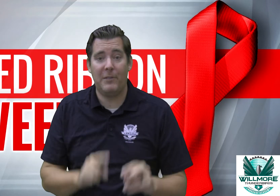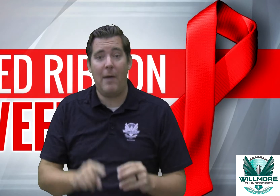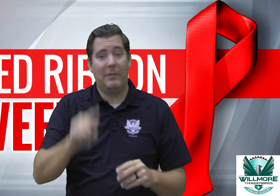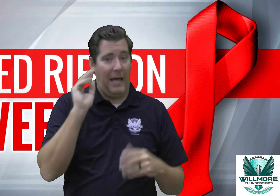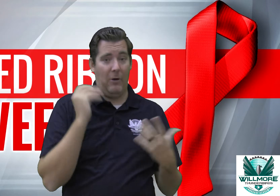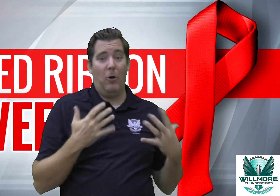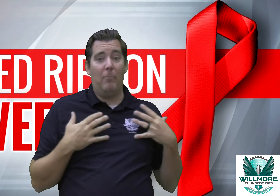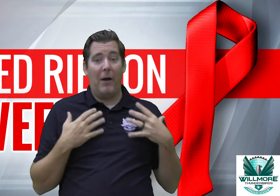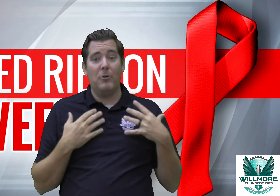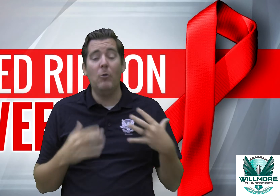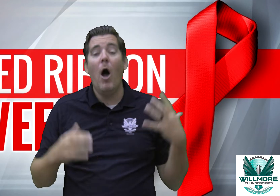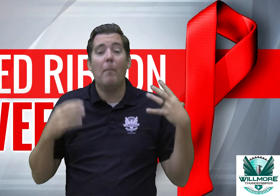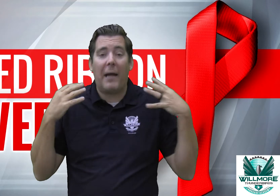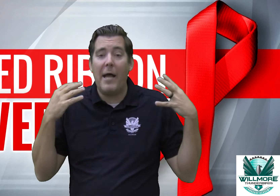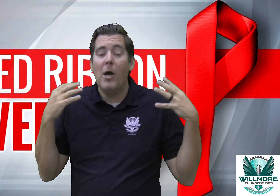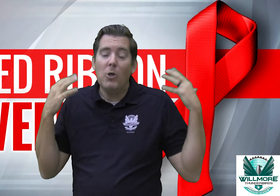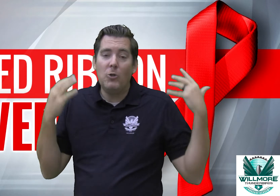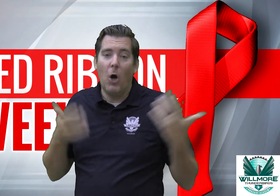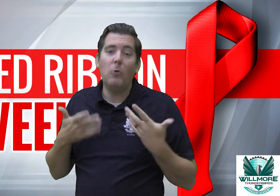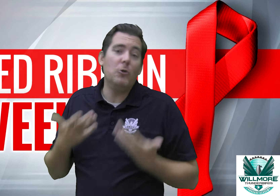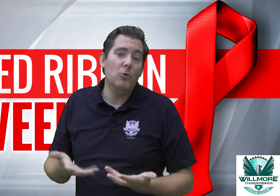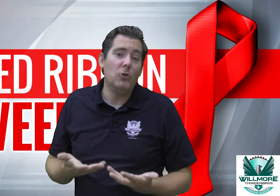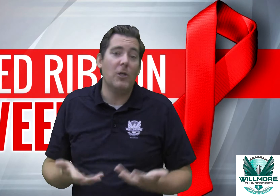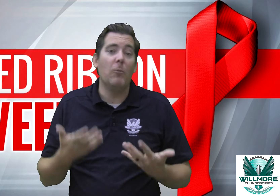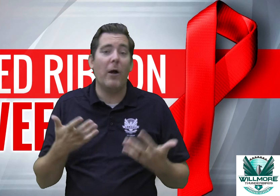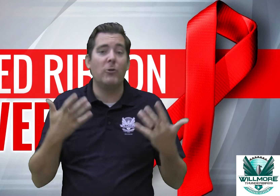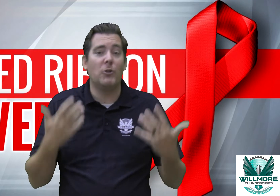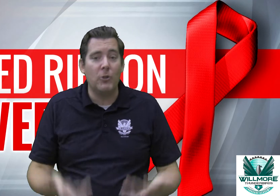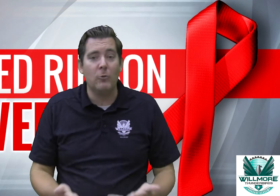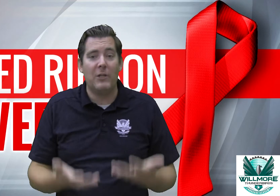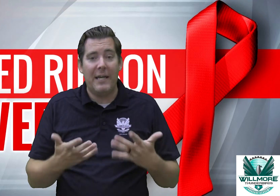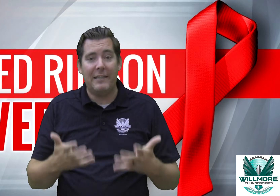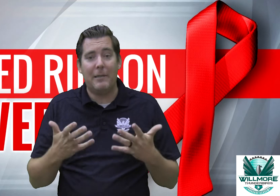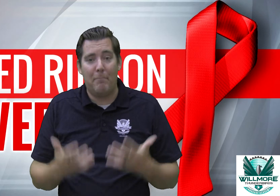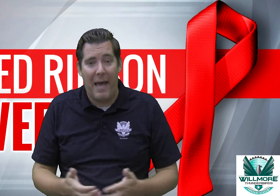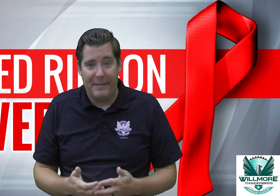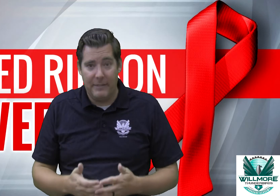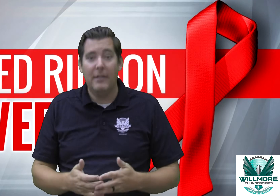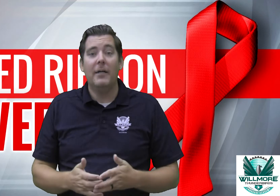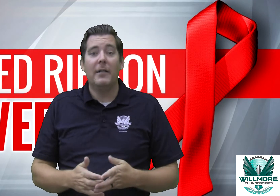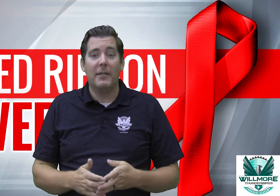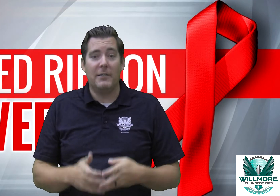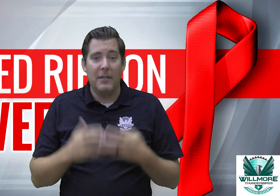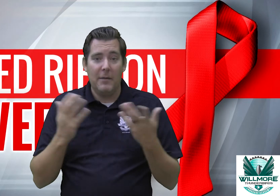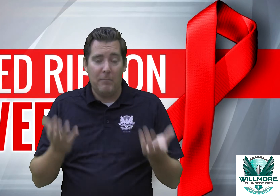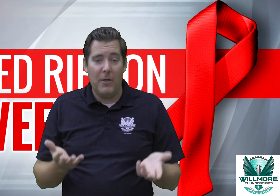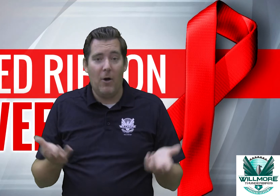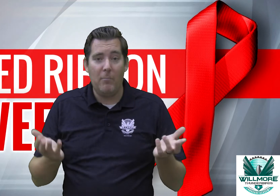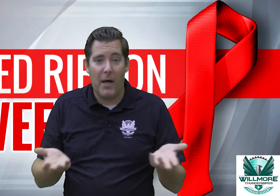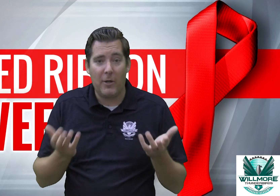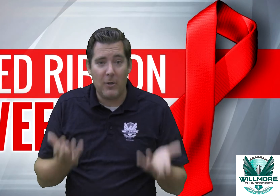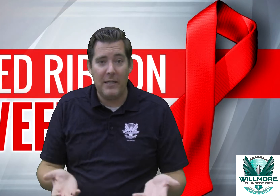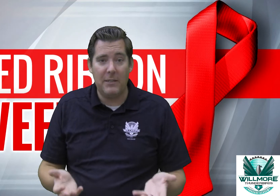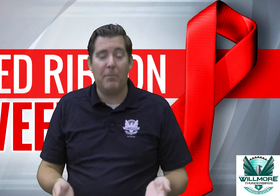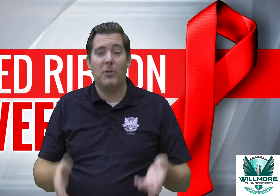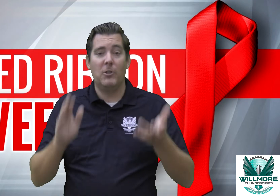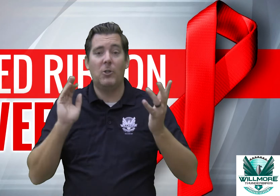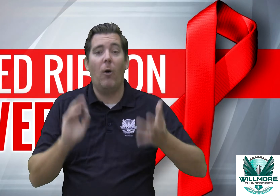pajamas I don't know about you but I don't usually wear shoes into bed because you know I'm not a crazy person so